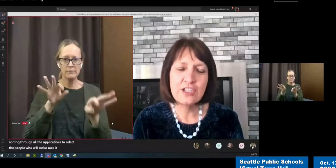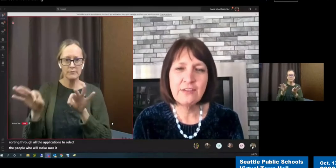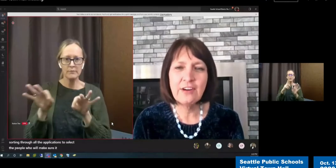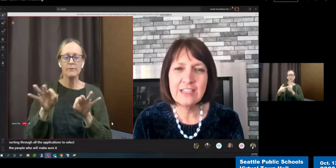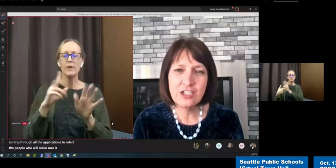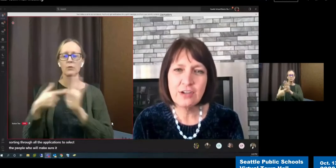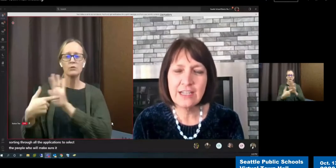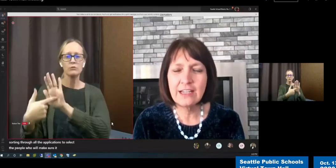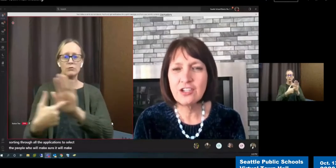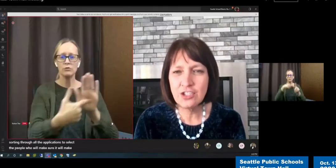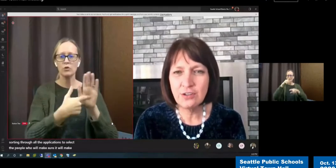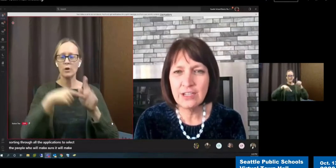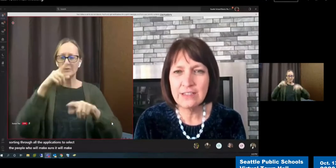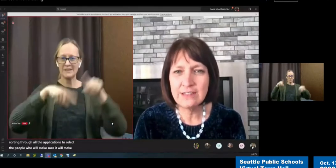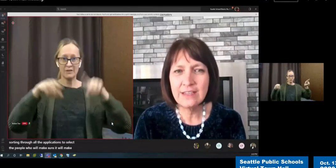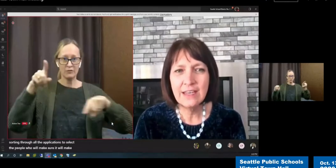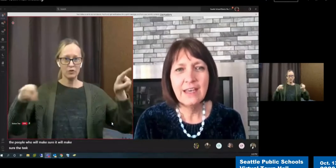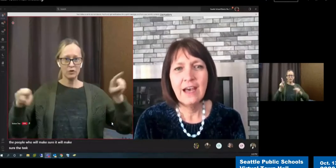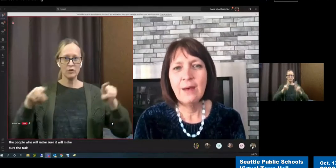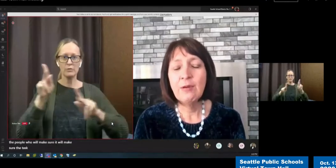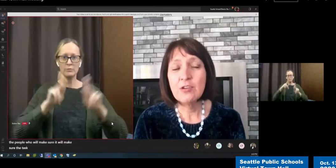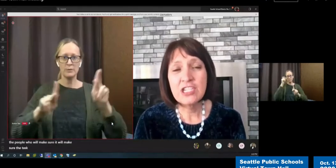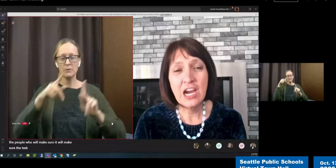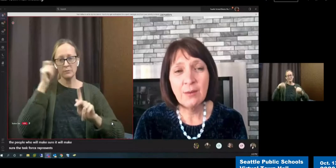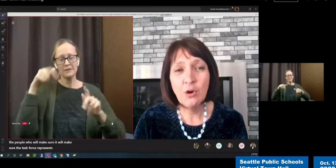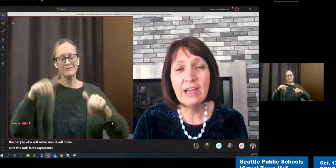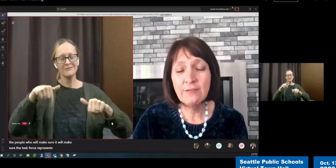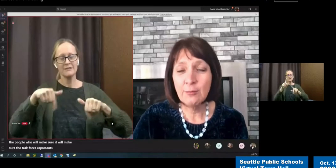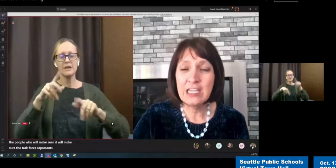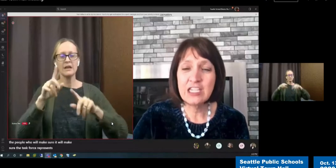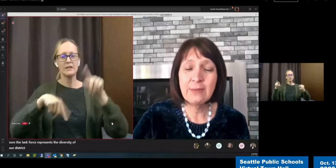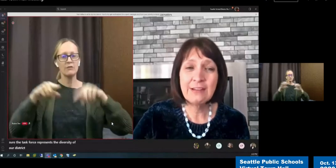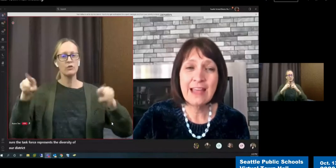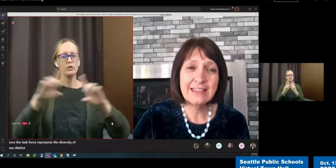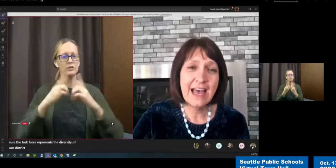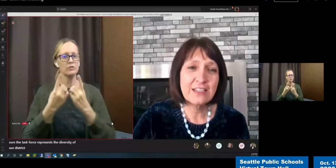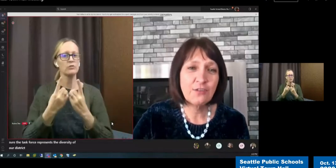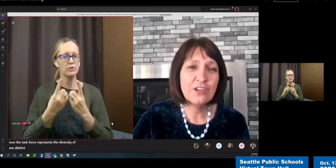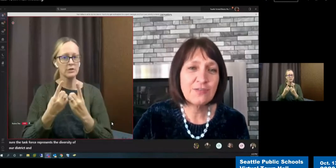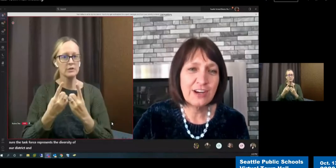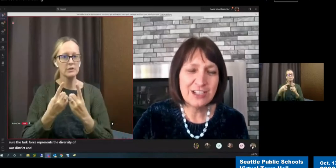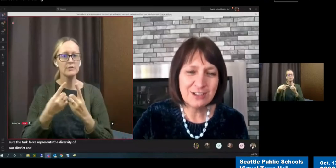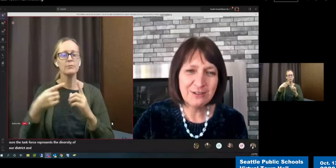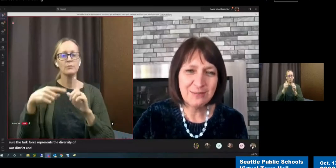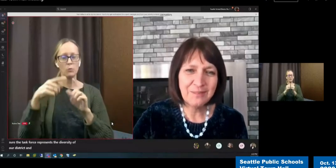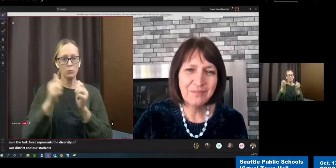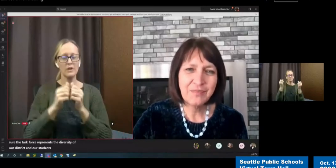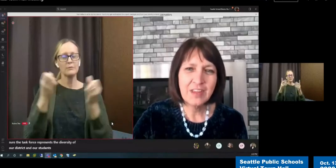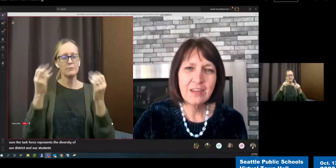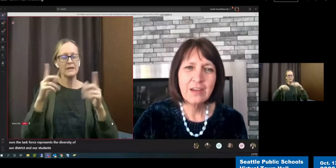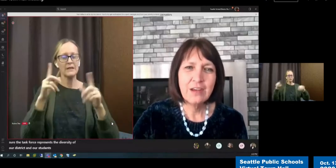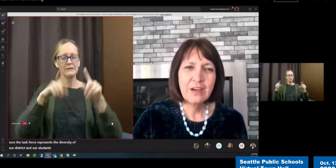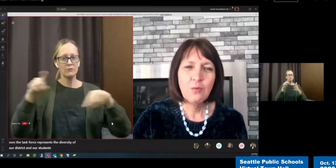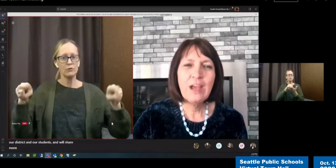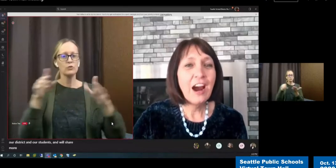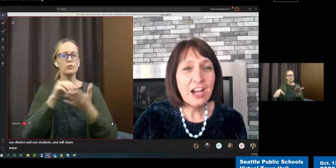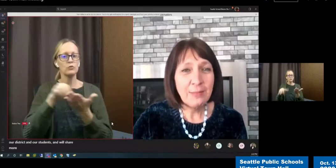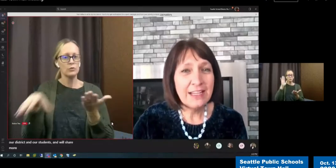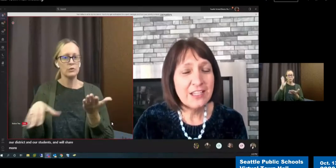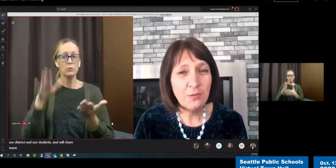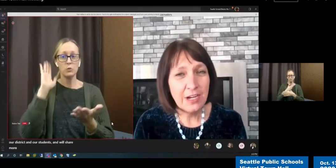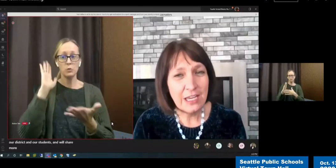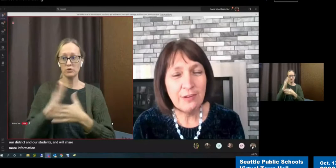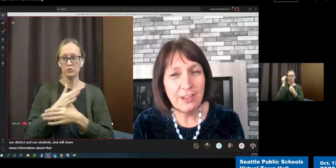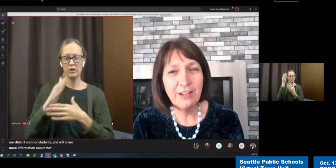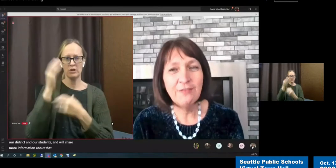diversity of our district and our students. And we'll share more information about that task force very soon. We are committed